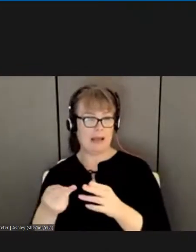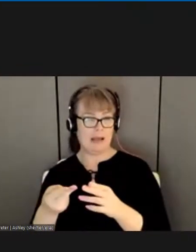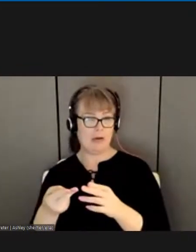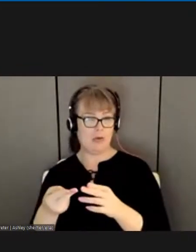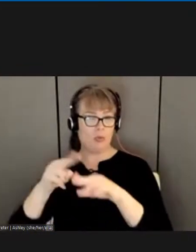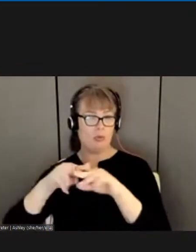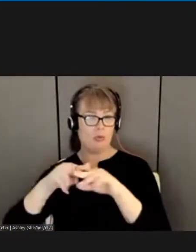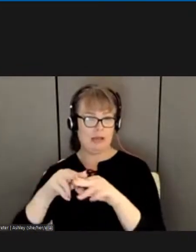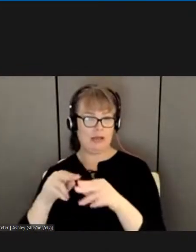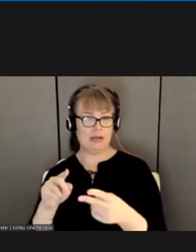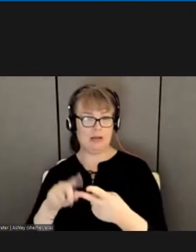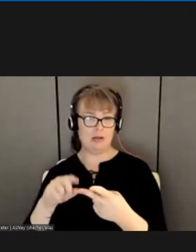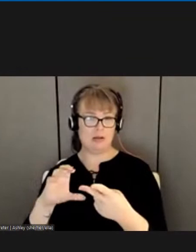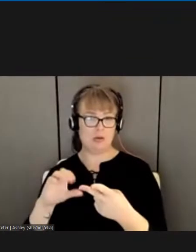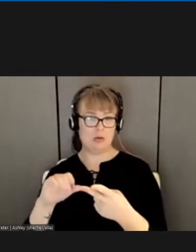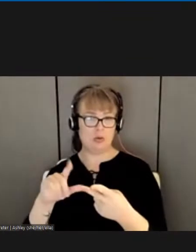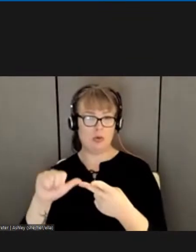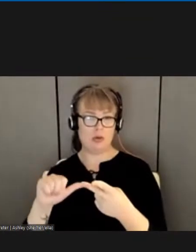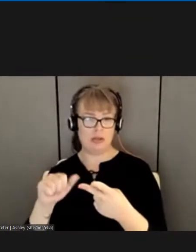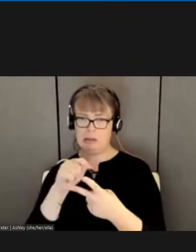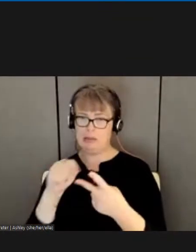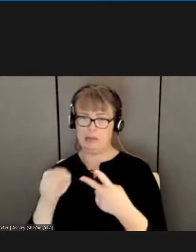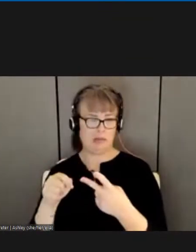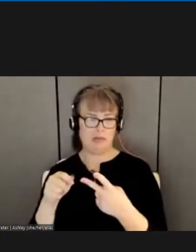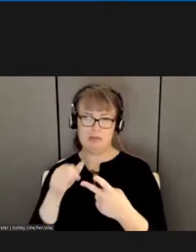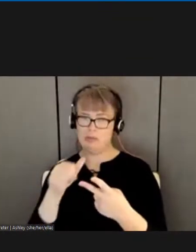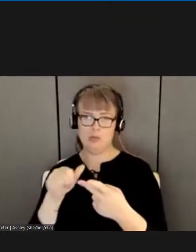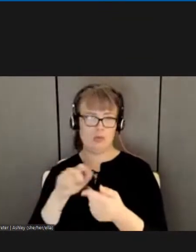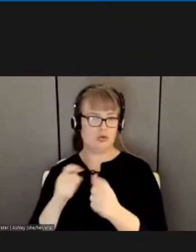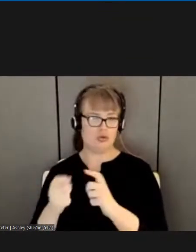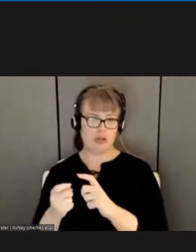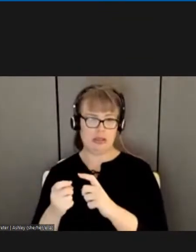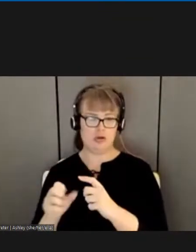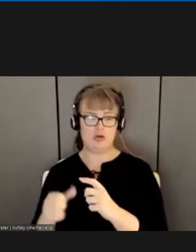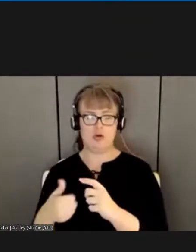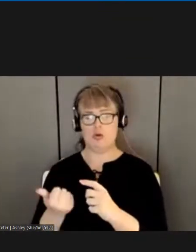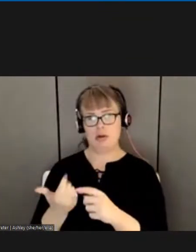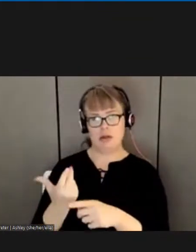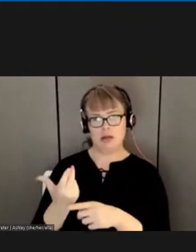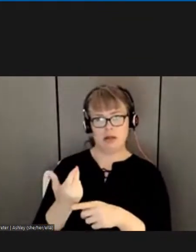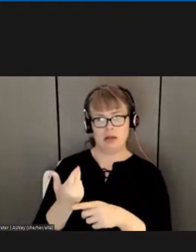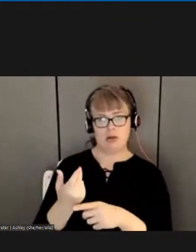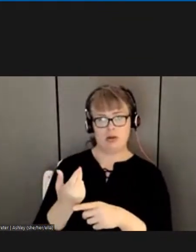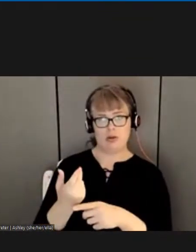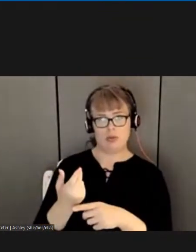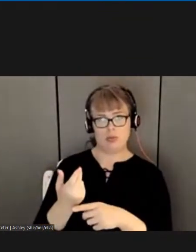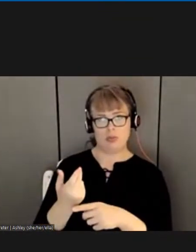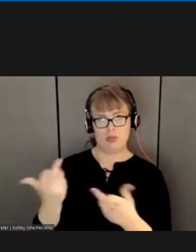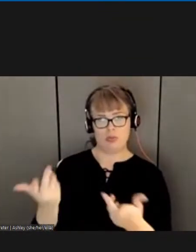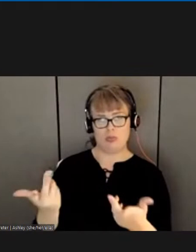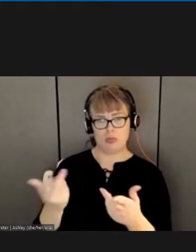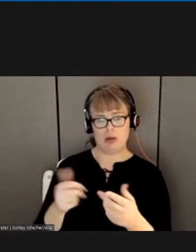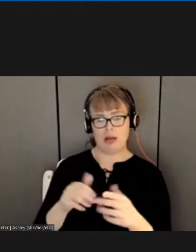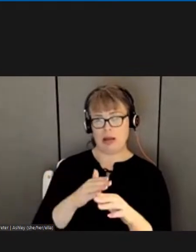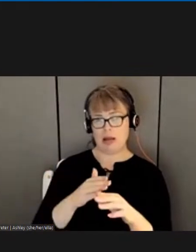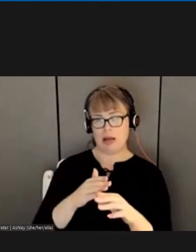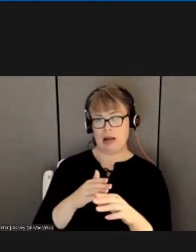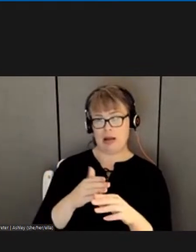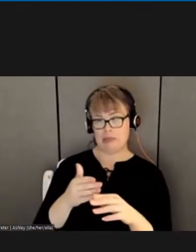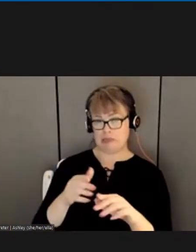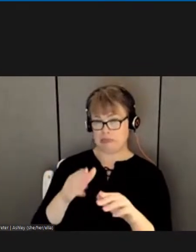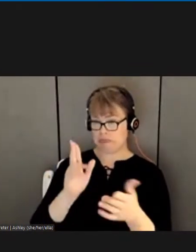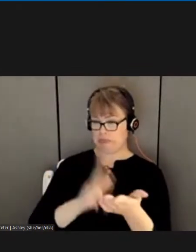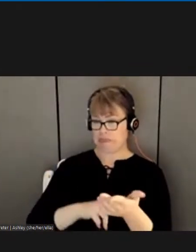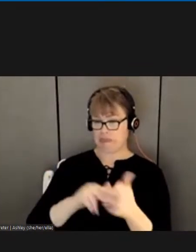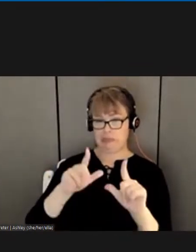So I think that you, it's hard to negotiate something for after the contract expires. So what